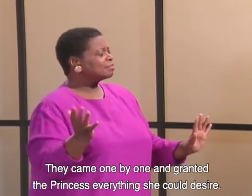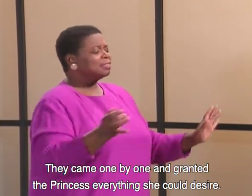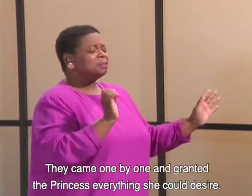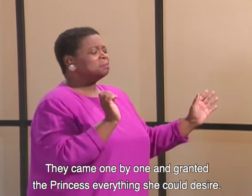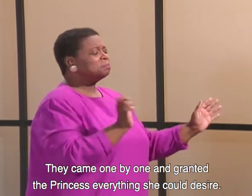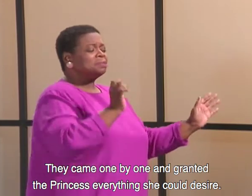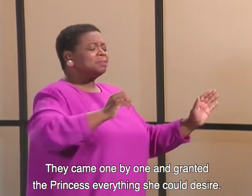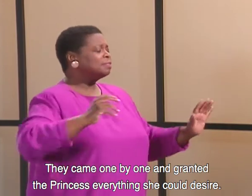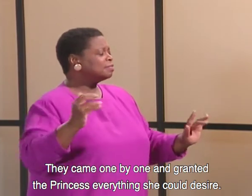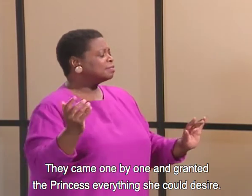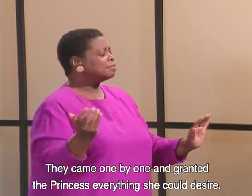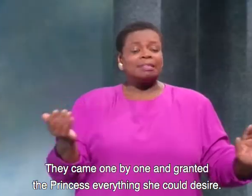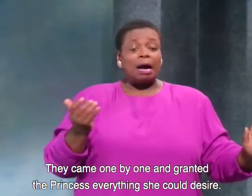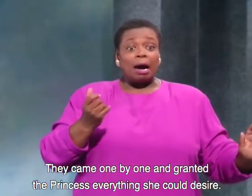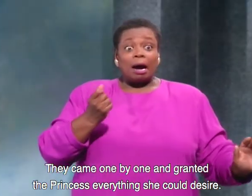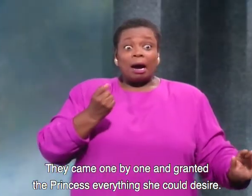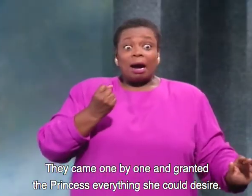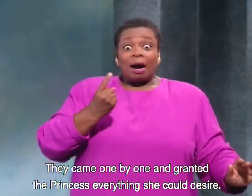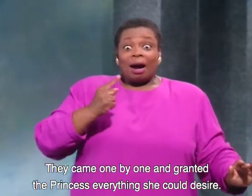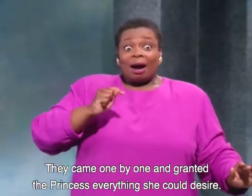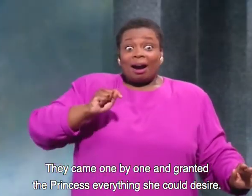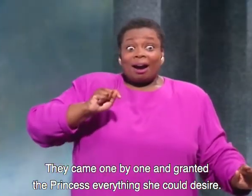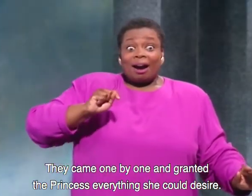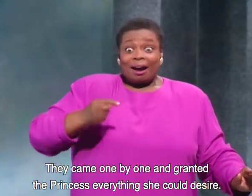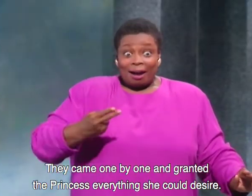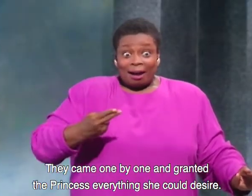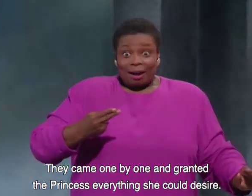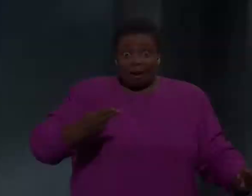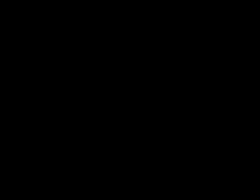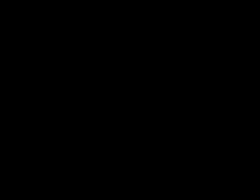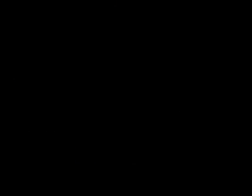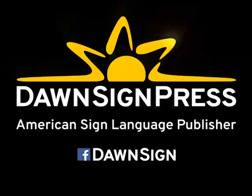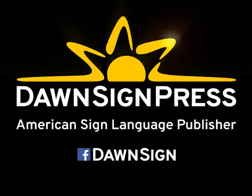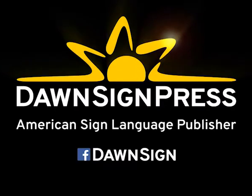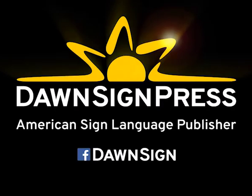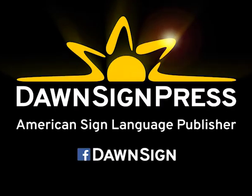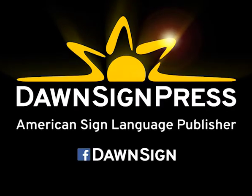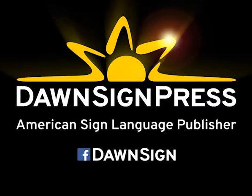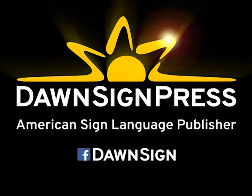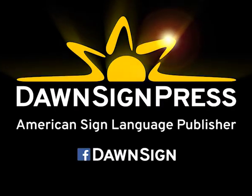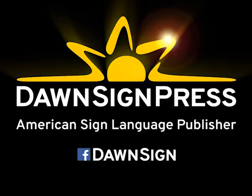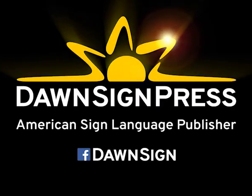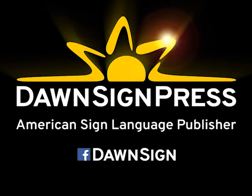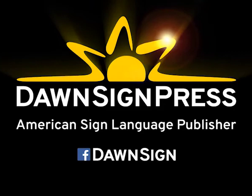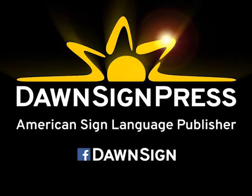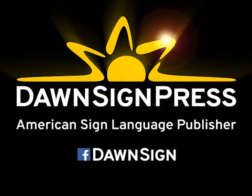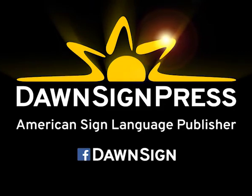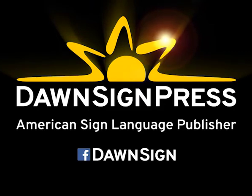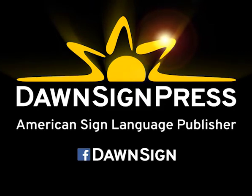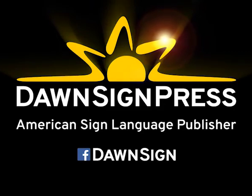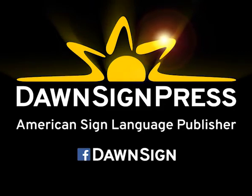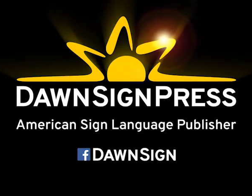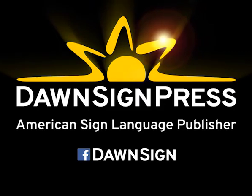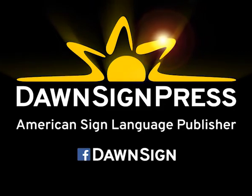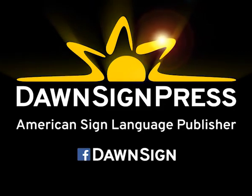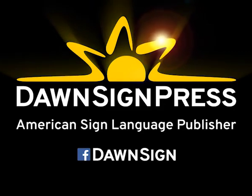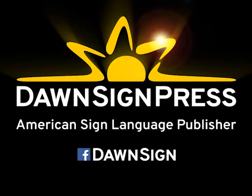princess everything she could desire. The The women, they to king. The